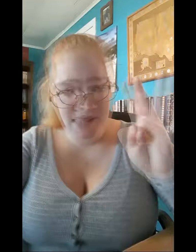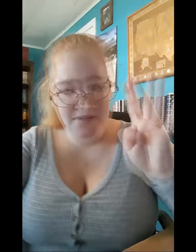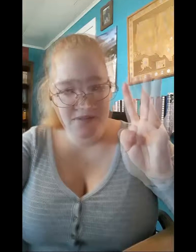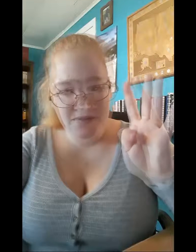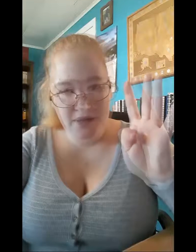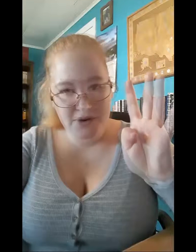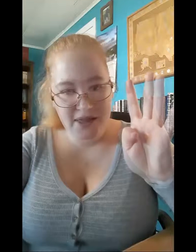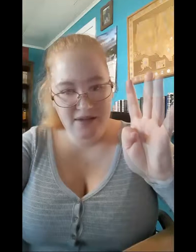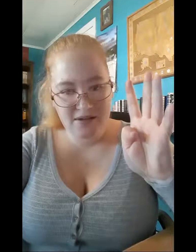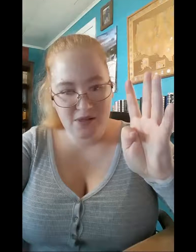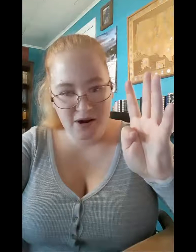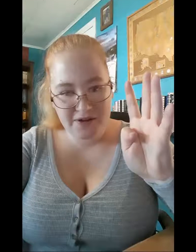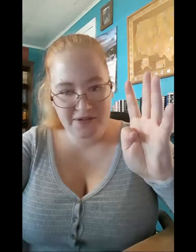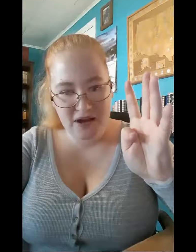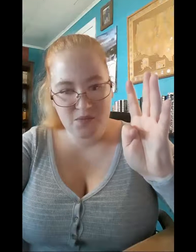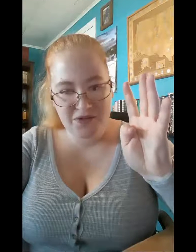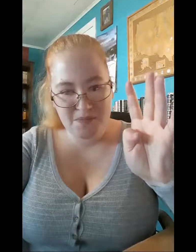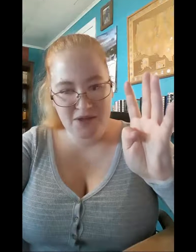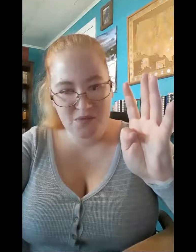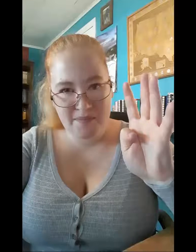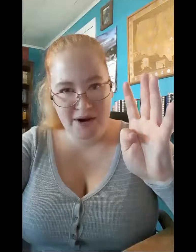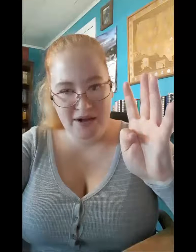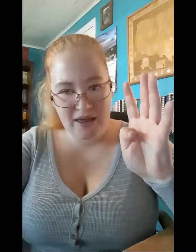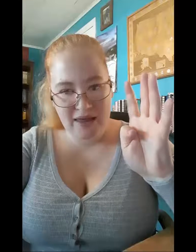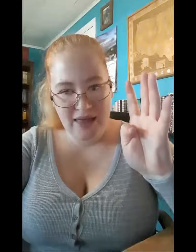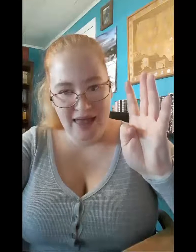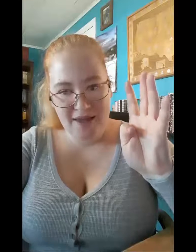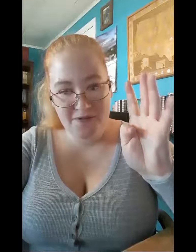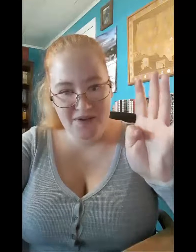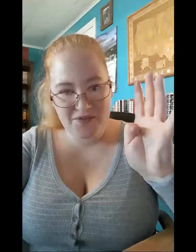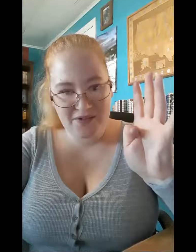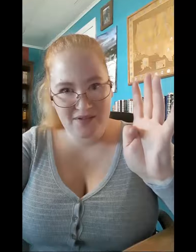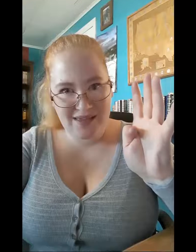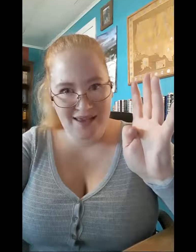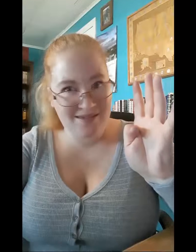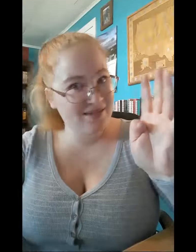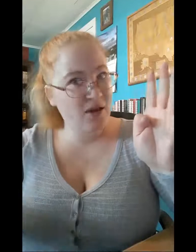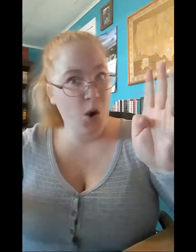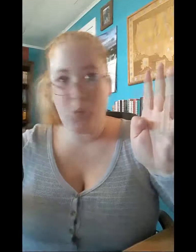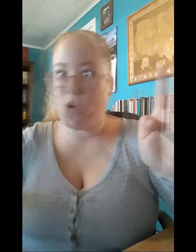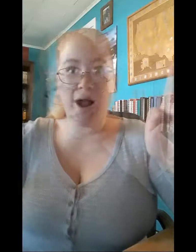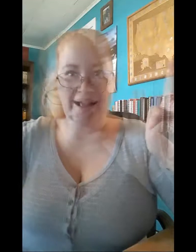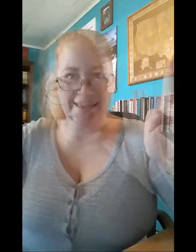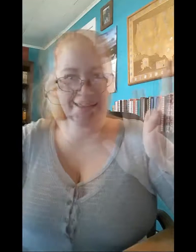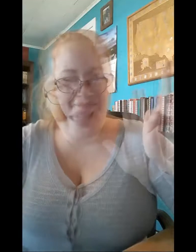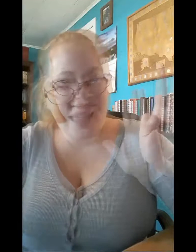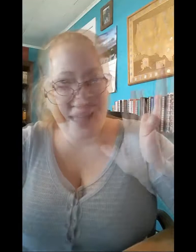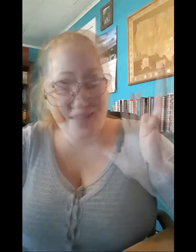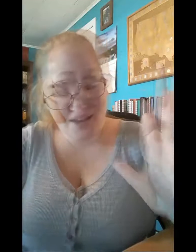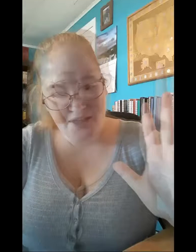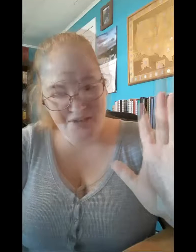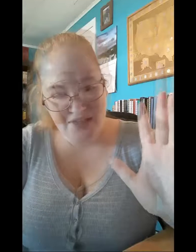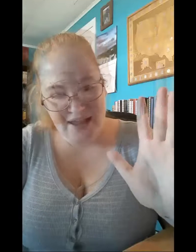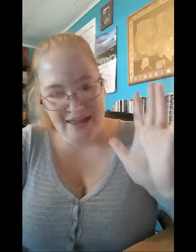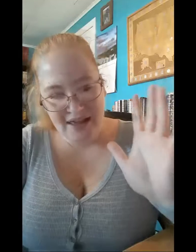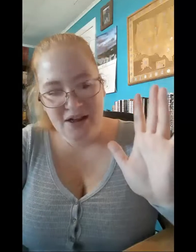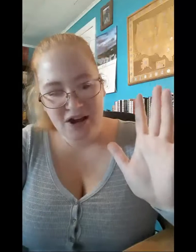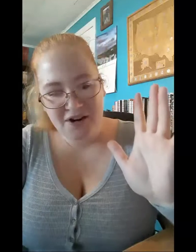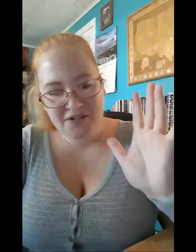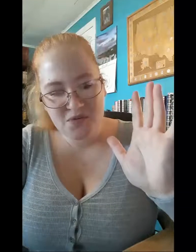Maxon's father, King Clarkson, was mean to America and favored Celeste. Why? And another thing, King Clarkson